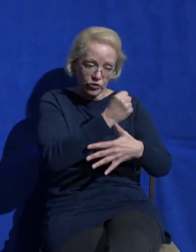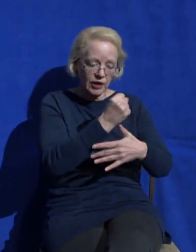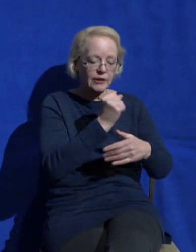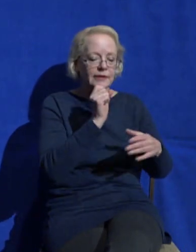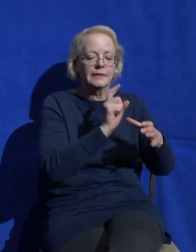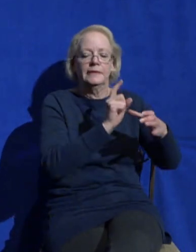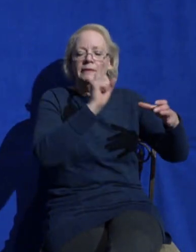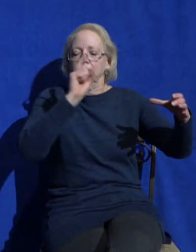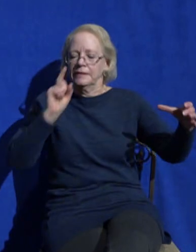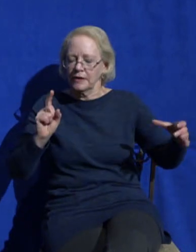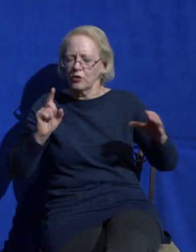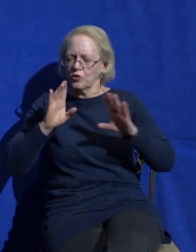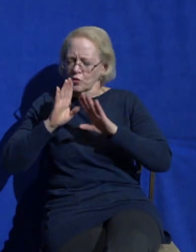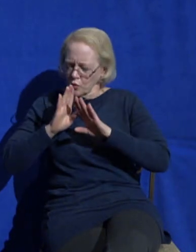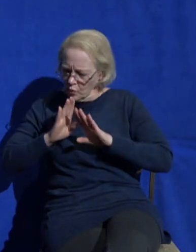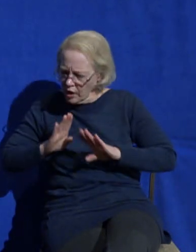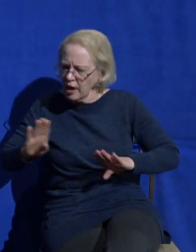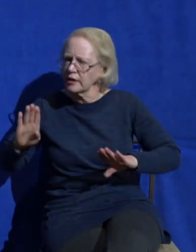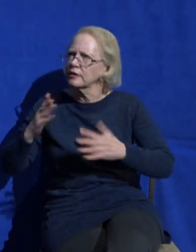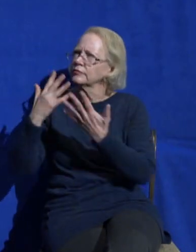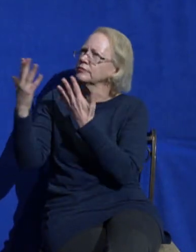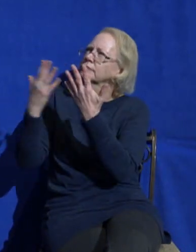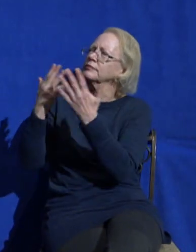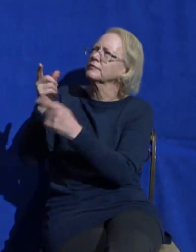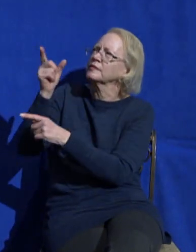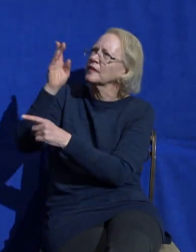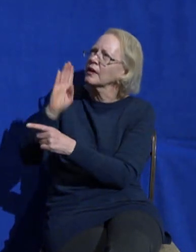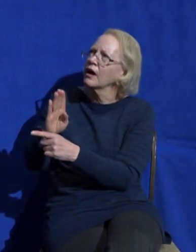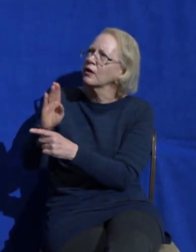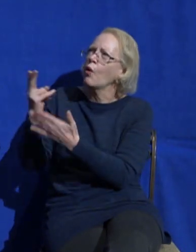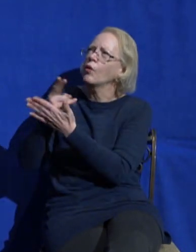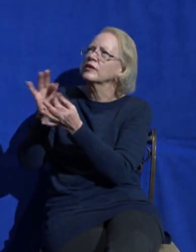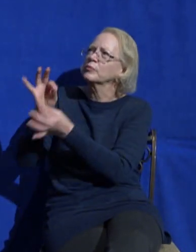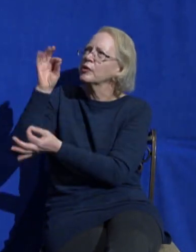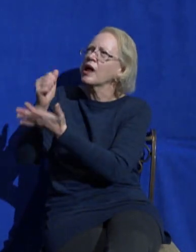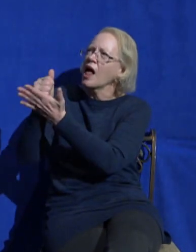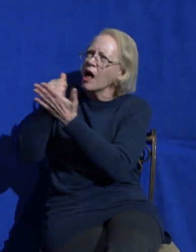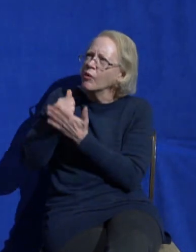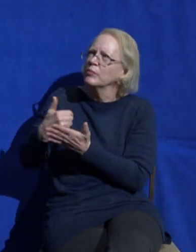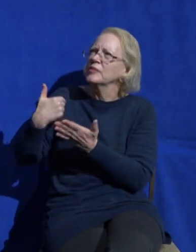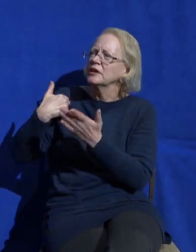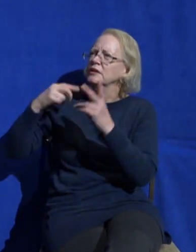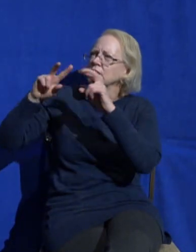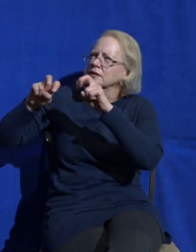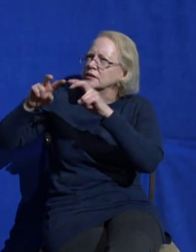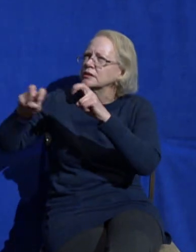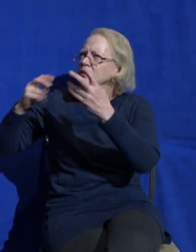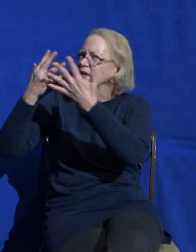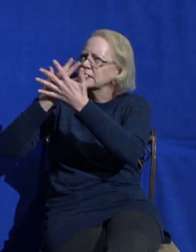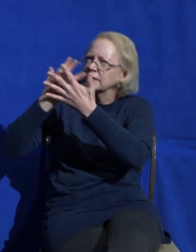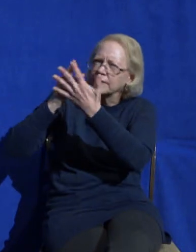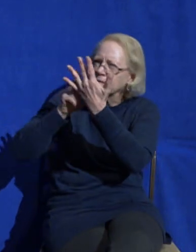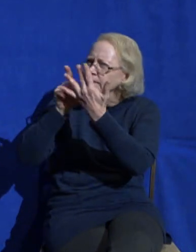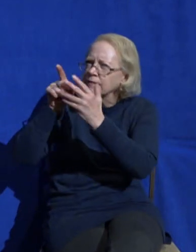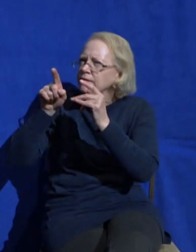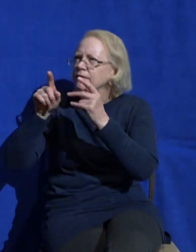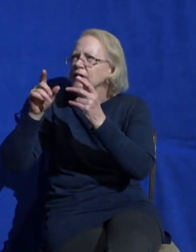the Holy Spirit begins to help you sort and sift through all the different voices and some of us are so confused about